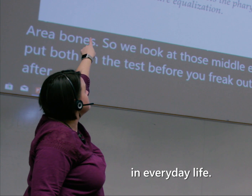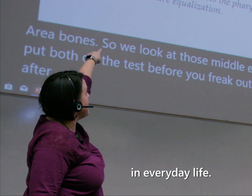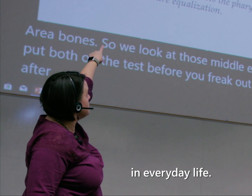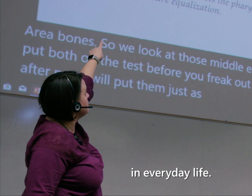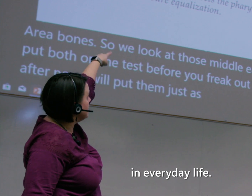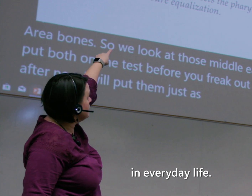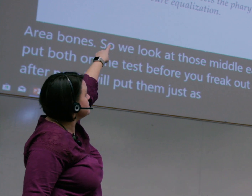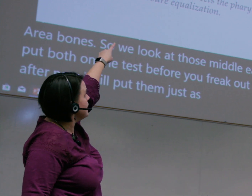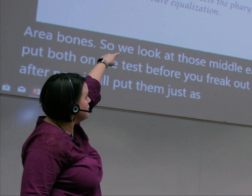everyday life.